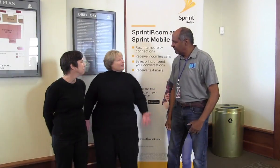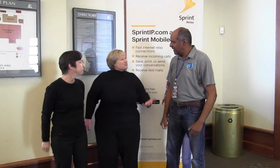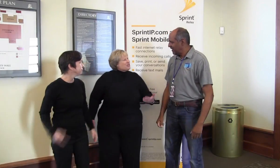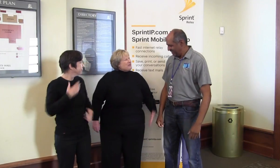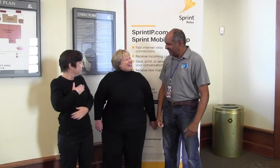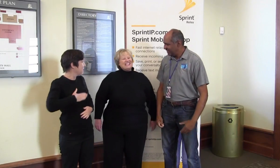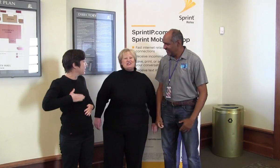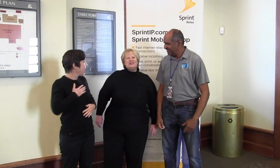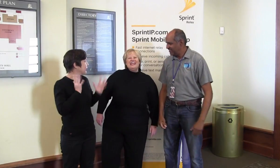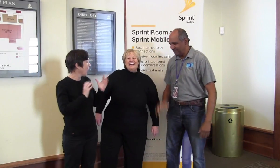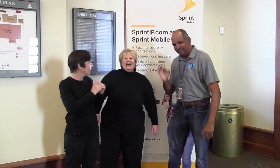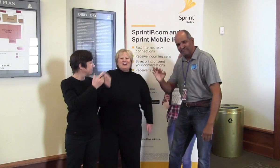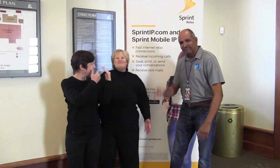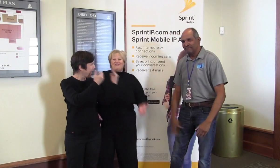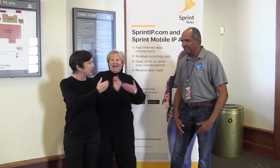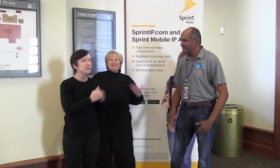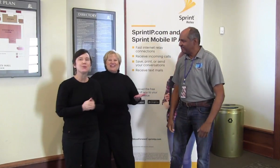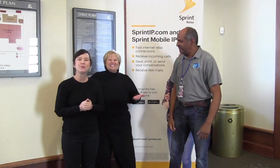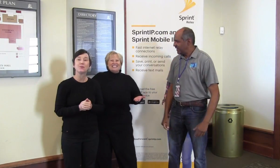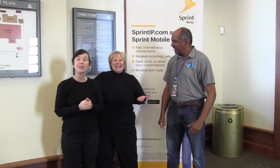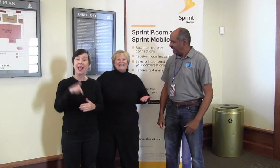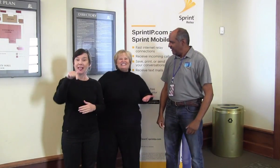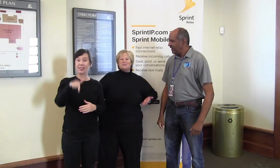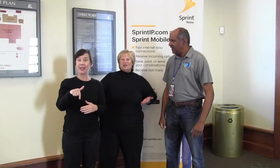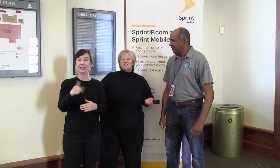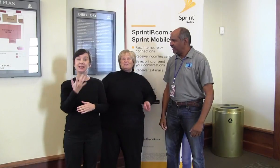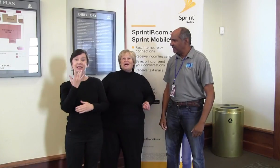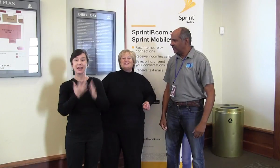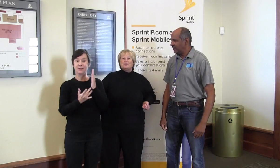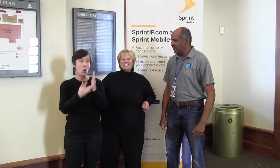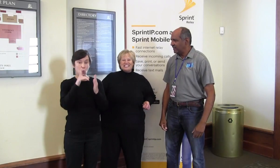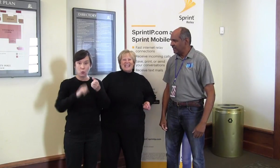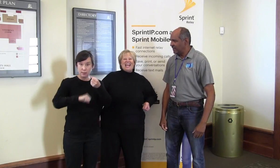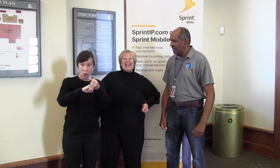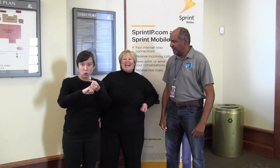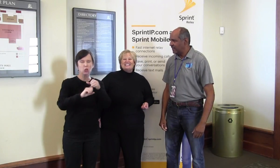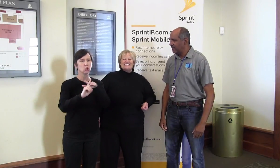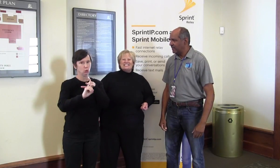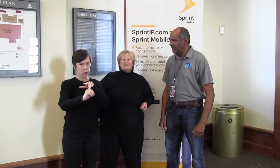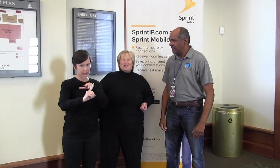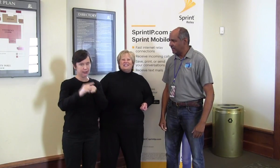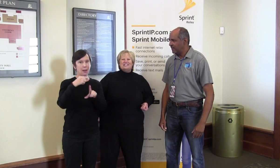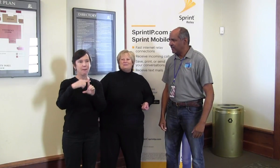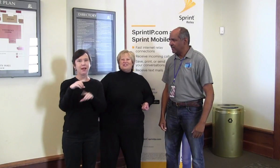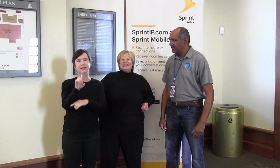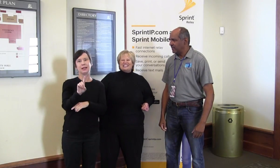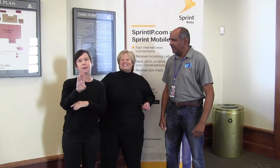pleasure, Joey. Thank you. Our event today is sponsored by Sprint and the Deaf-Blind Community Access